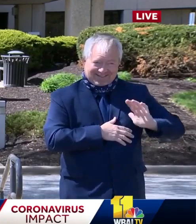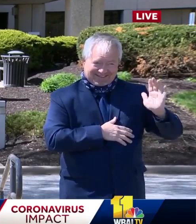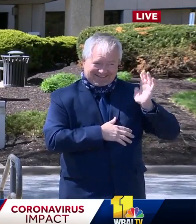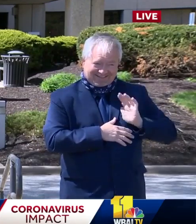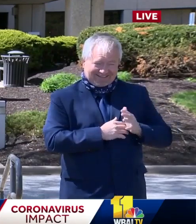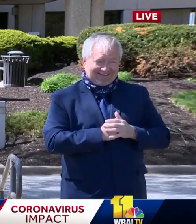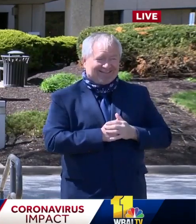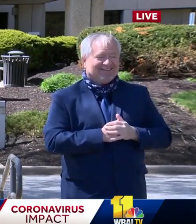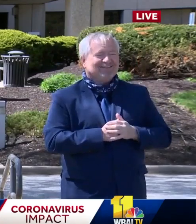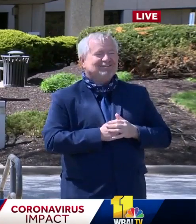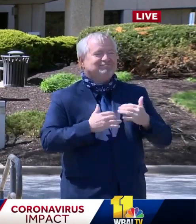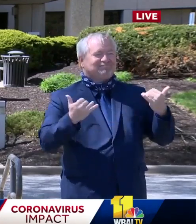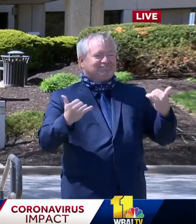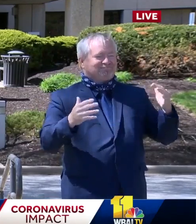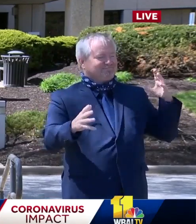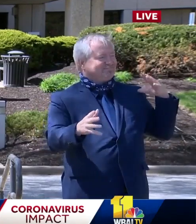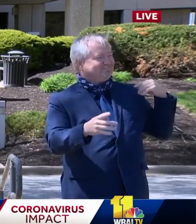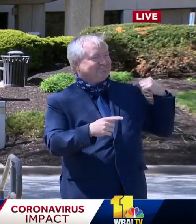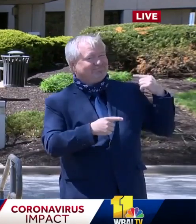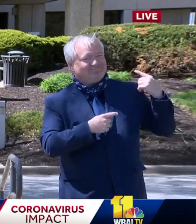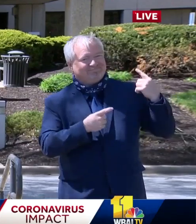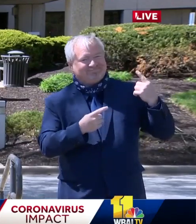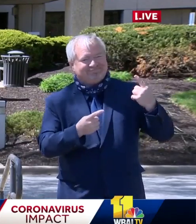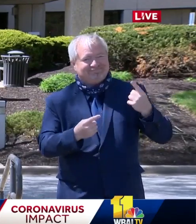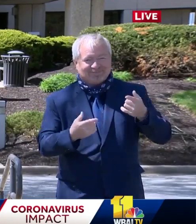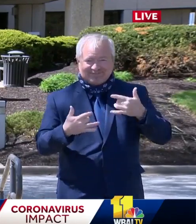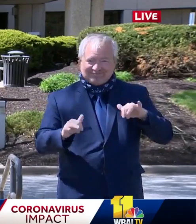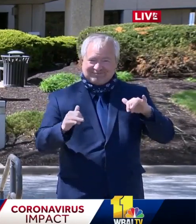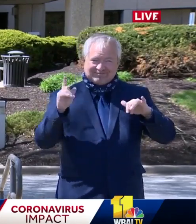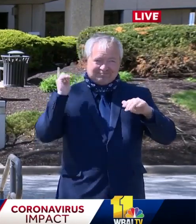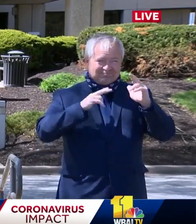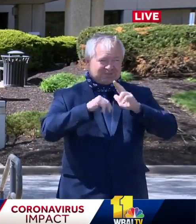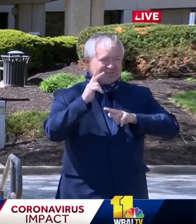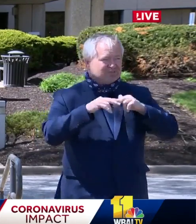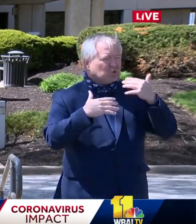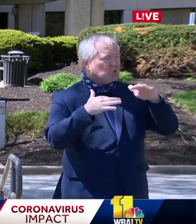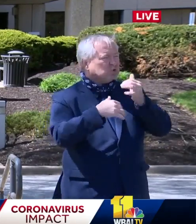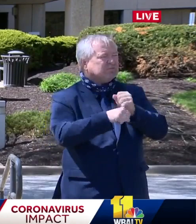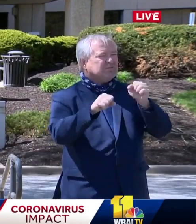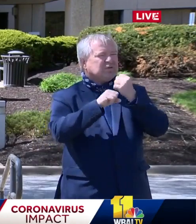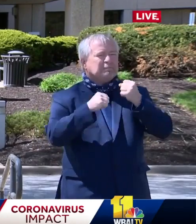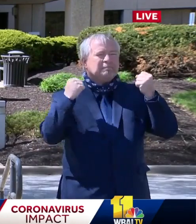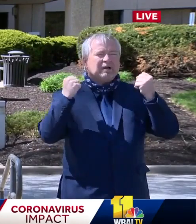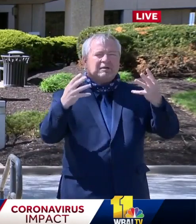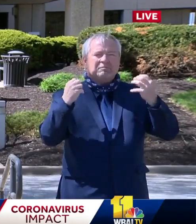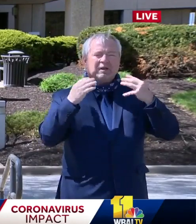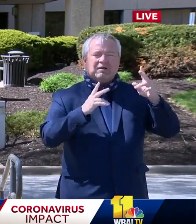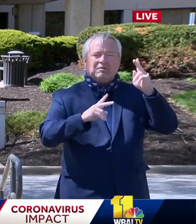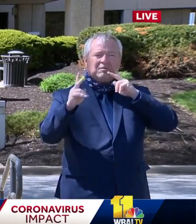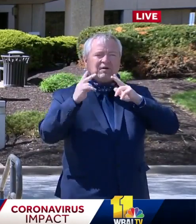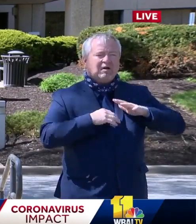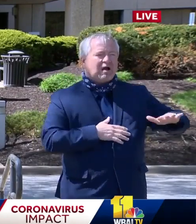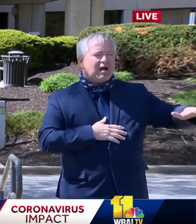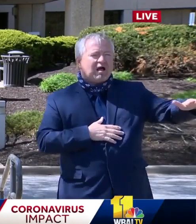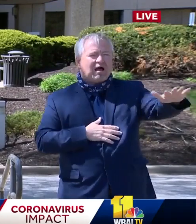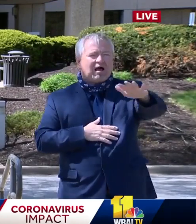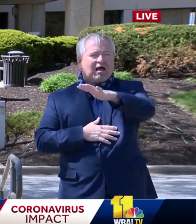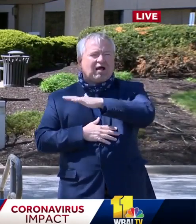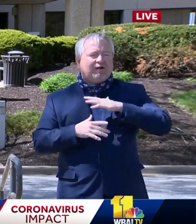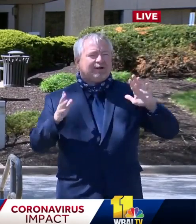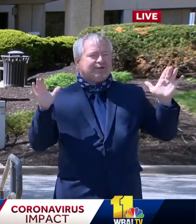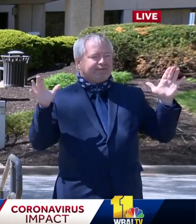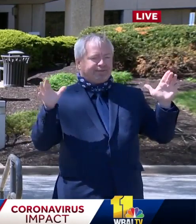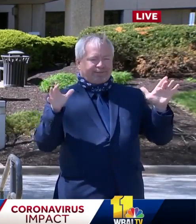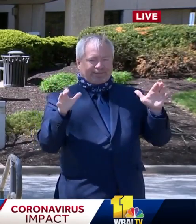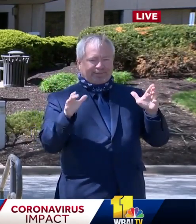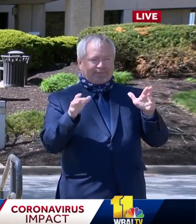years, this facility helped save many lives before it was downsized and